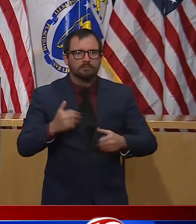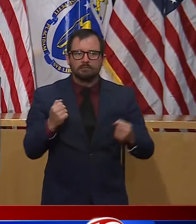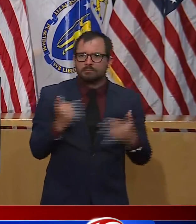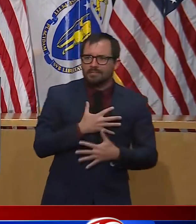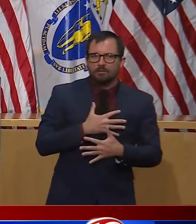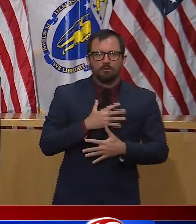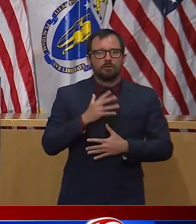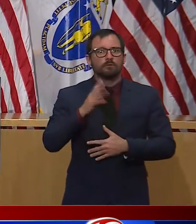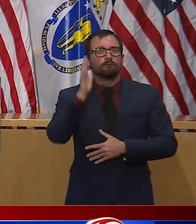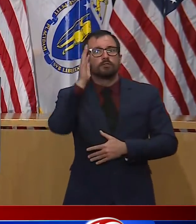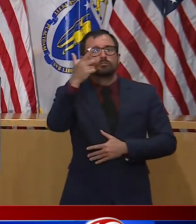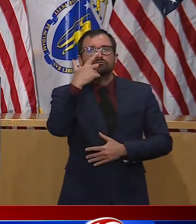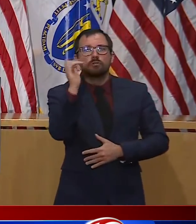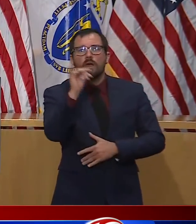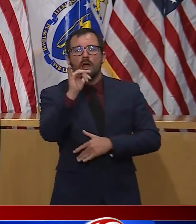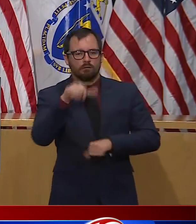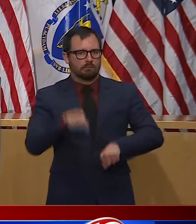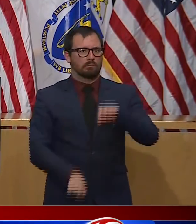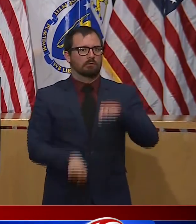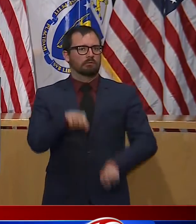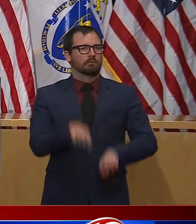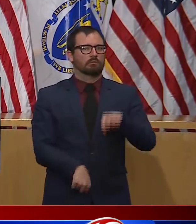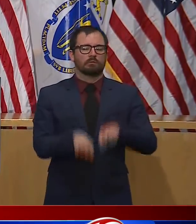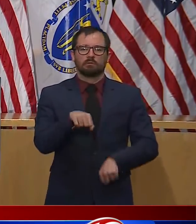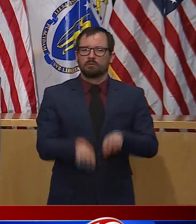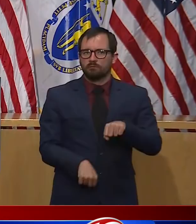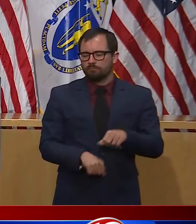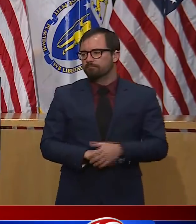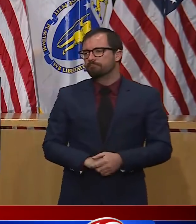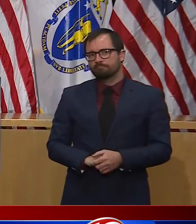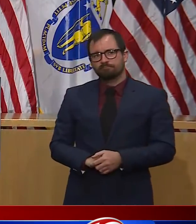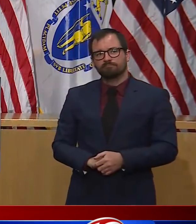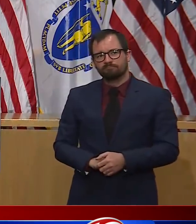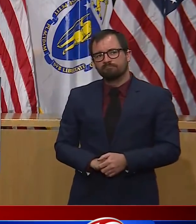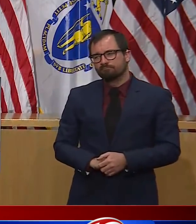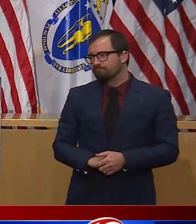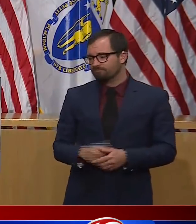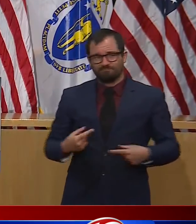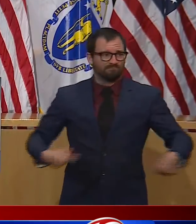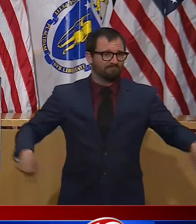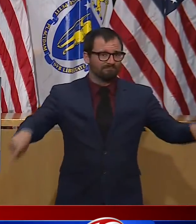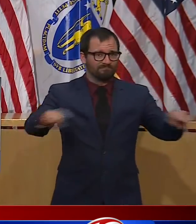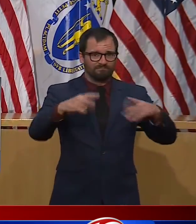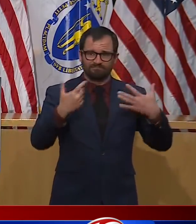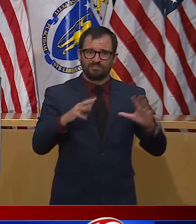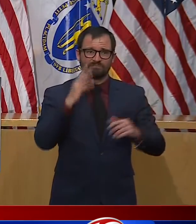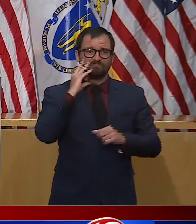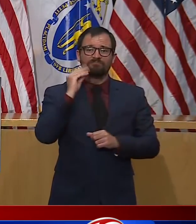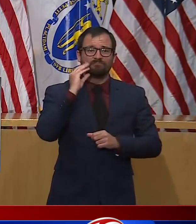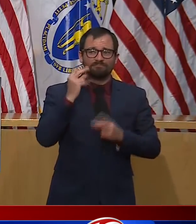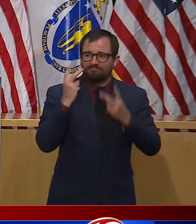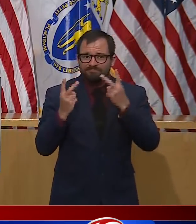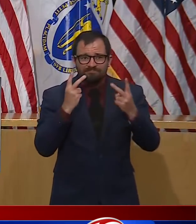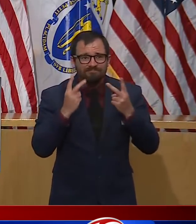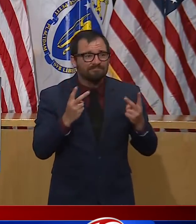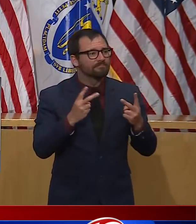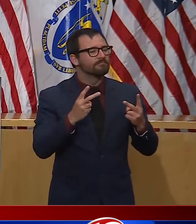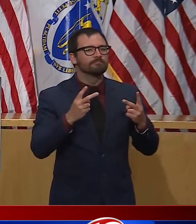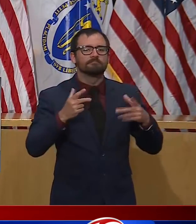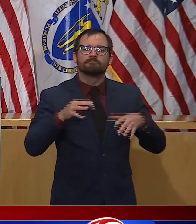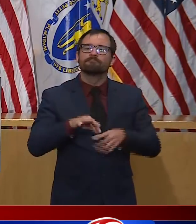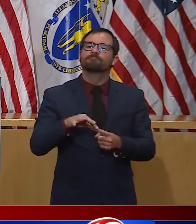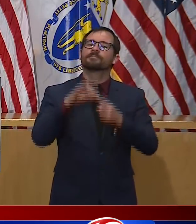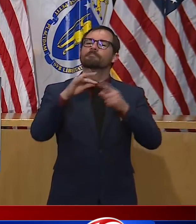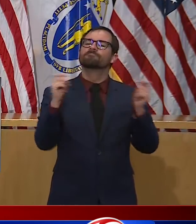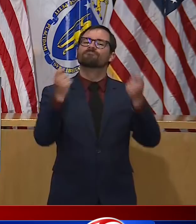Everyone who sacrificed a wedding or major moment in life and went without holding their loved ones at the exact time